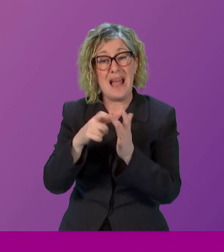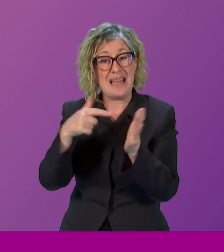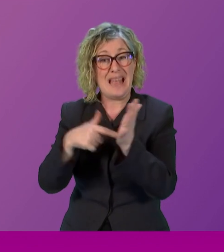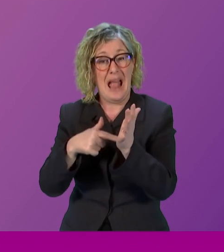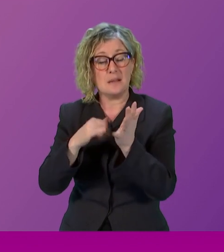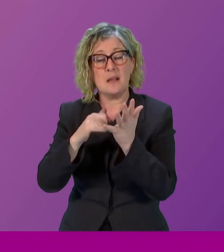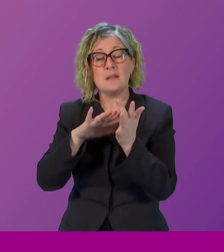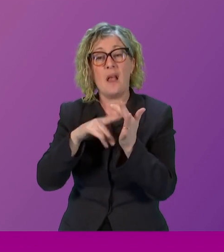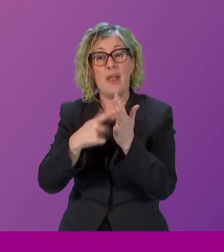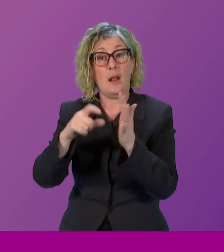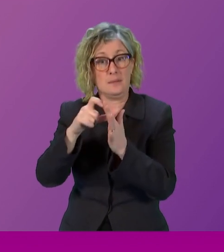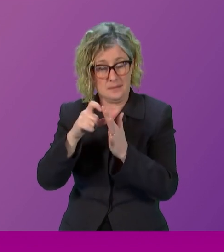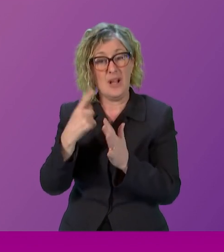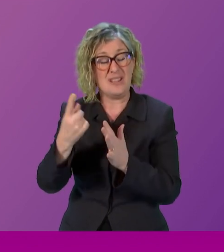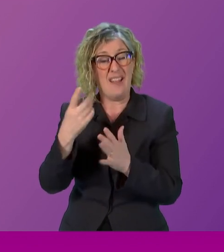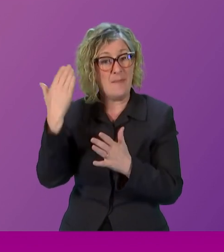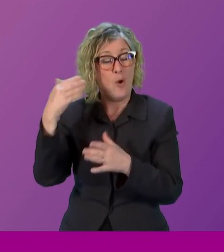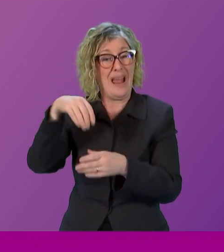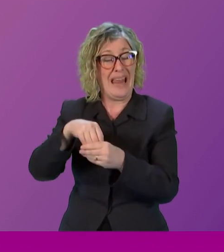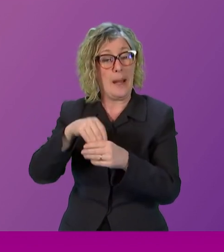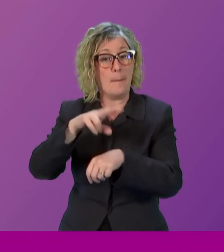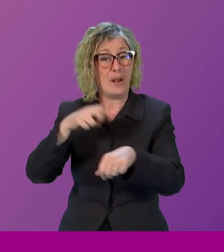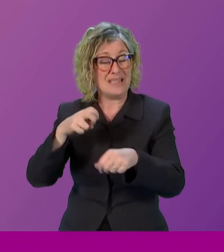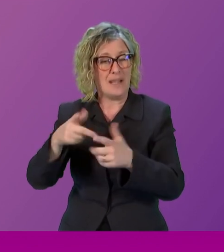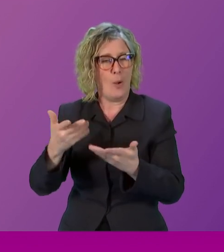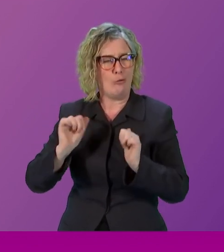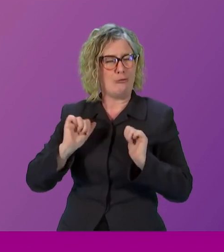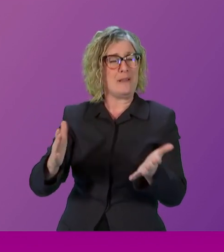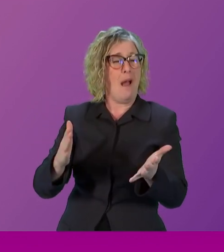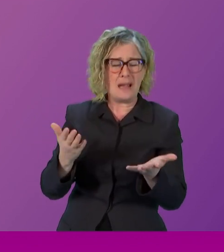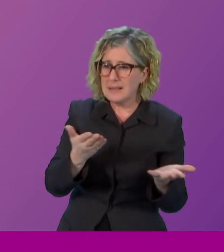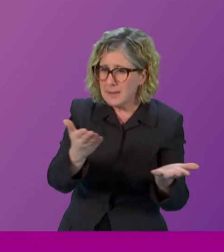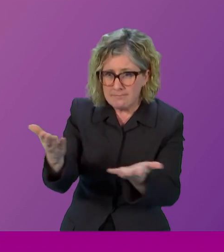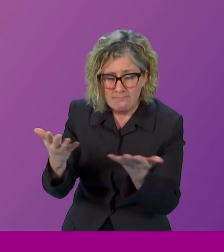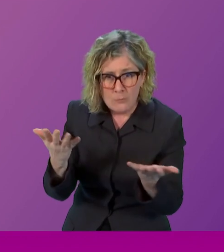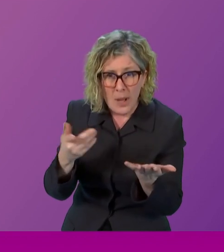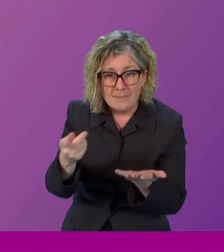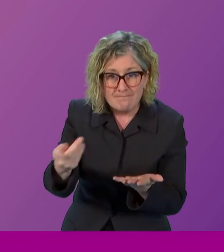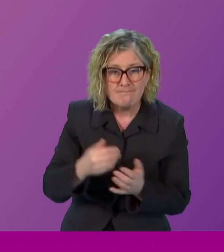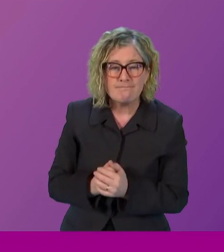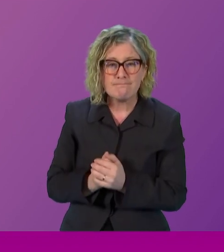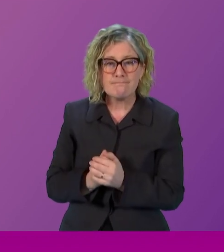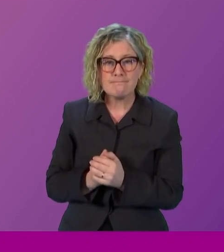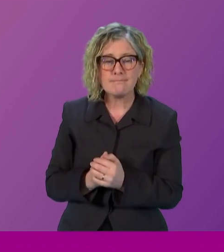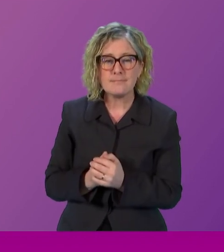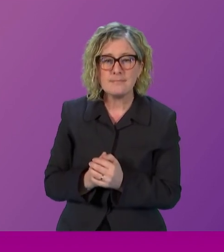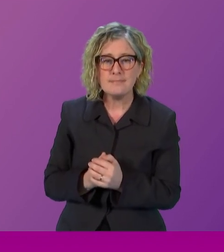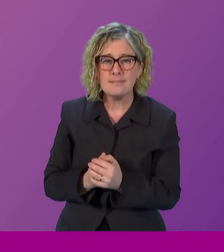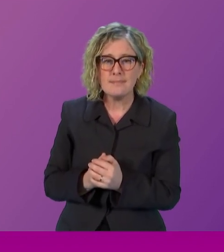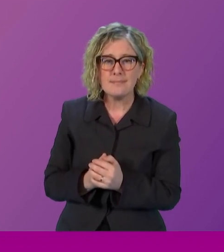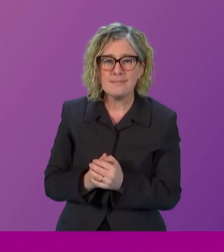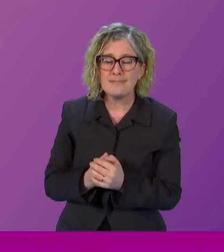question. Kat, can you let us know where you are? There you are. Kat's microphone is on.